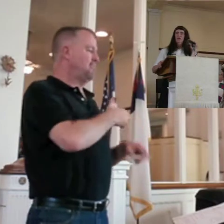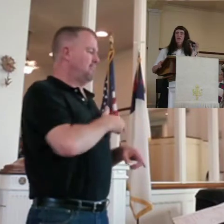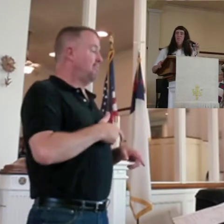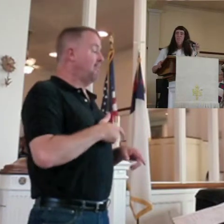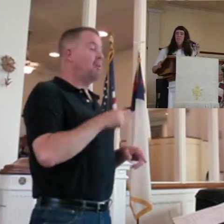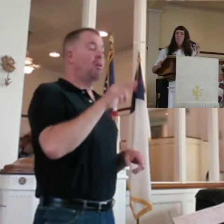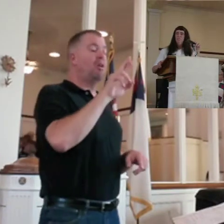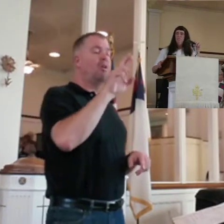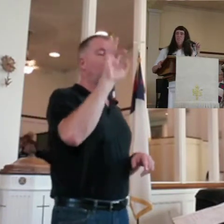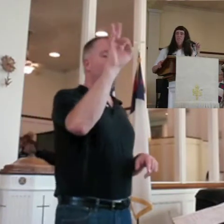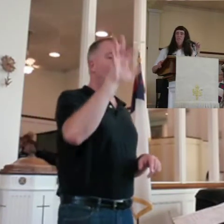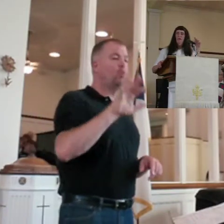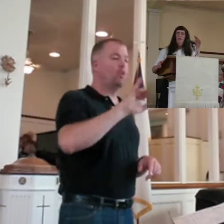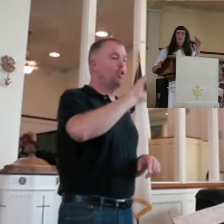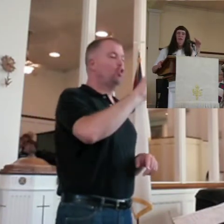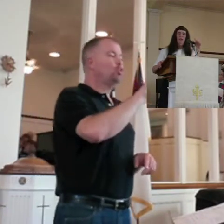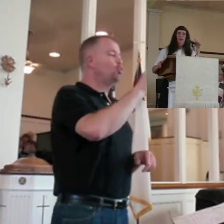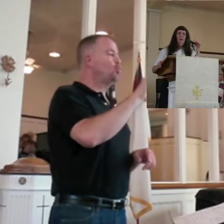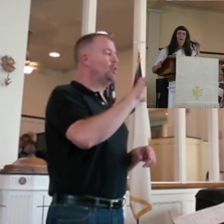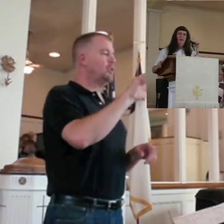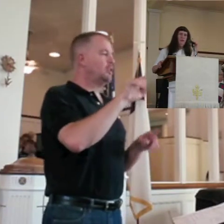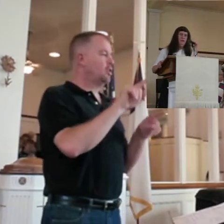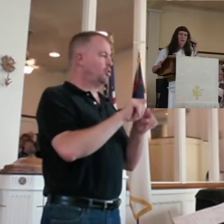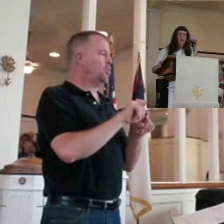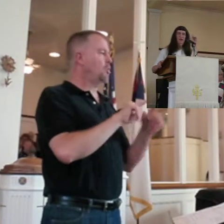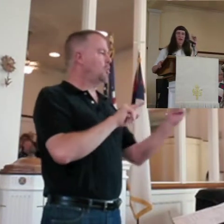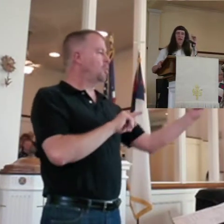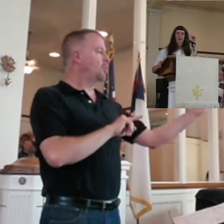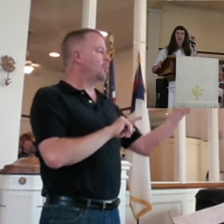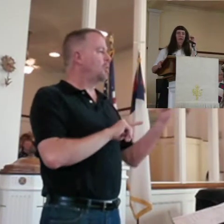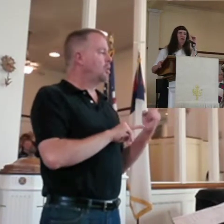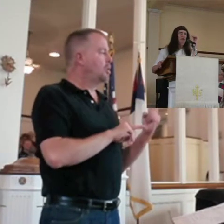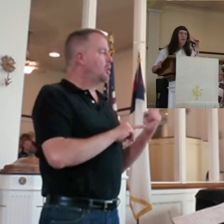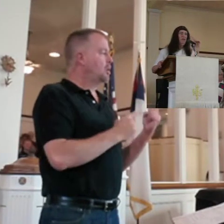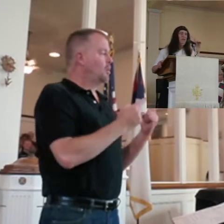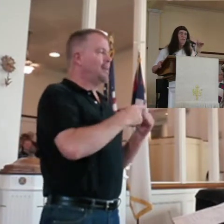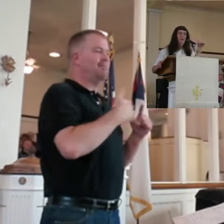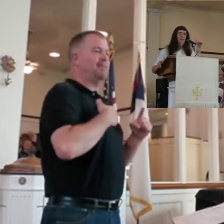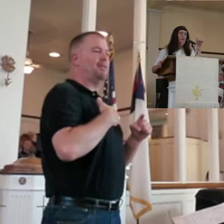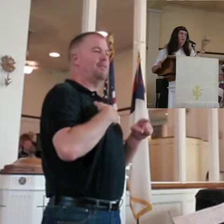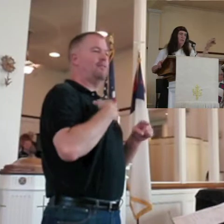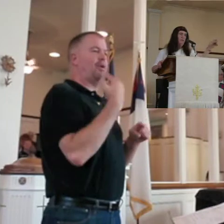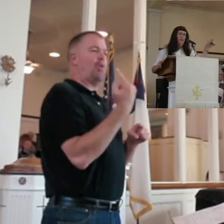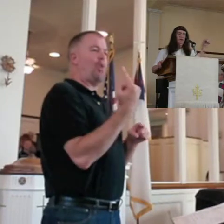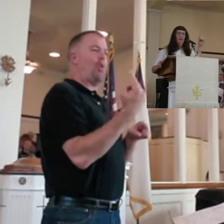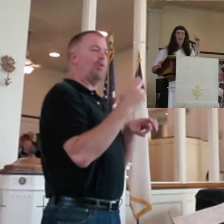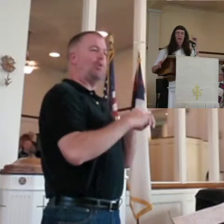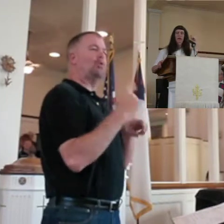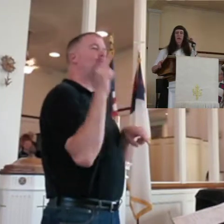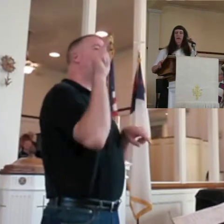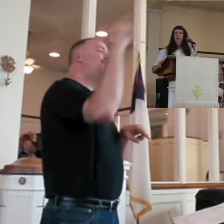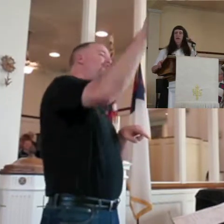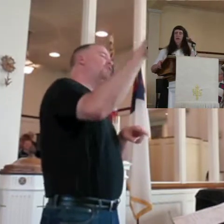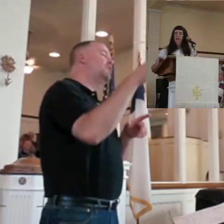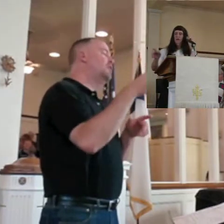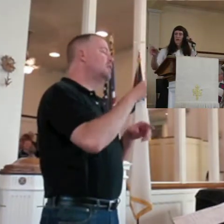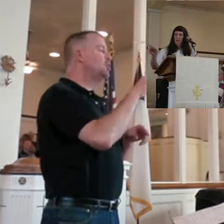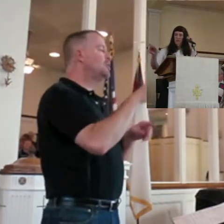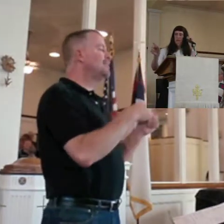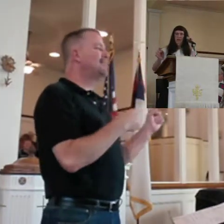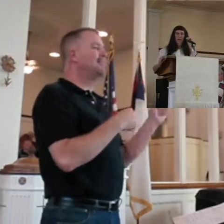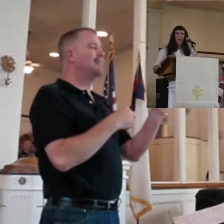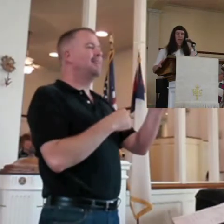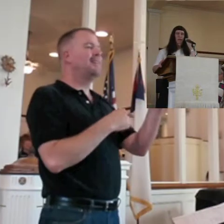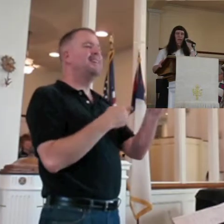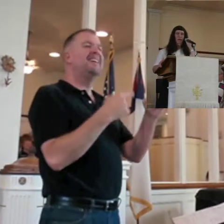Reverend Judy came down to me one day when I was sitting down there. And I was sitting by myself in the pew. There was some people at the other end. And she says, why don't